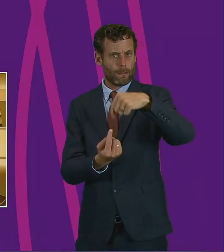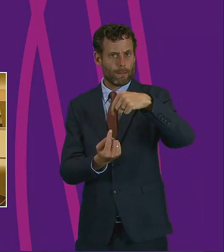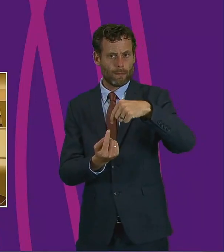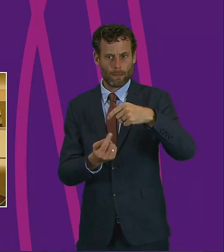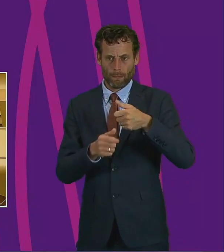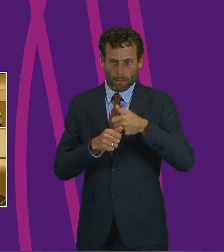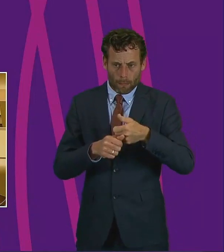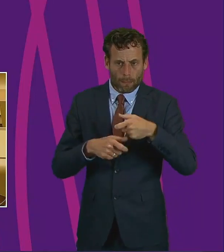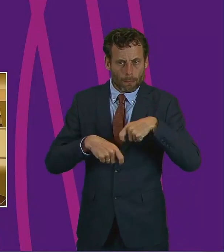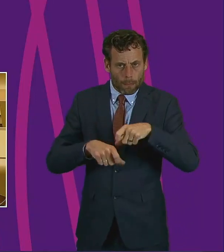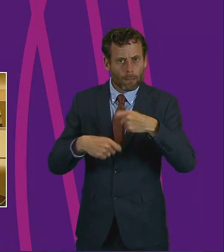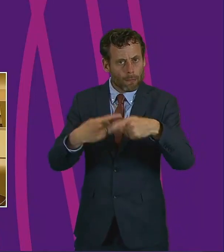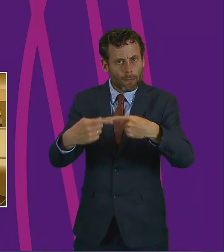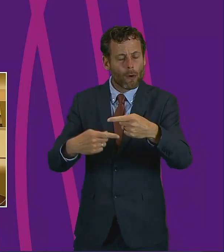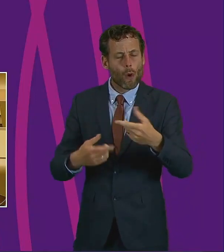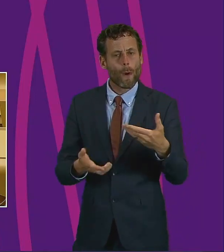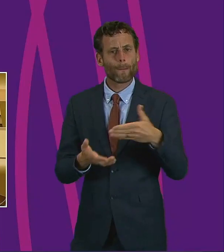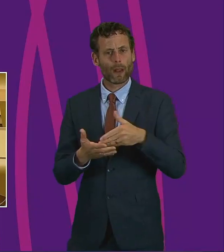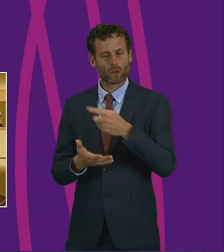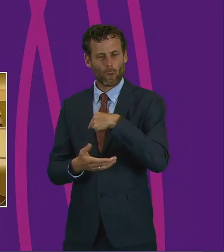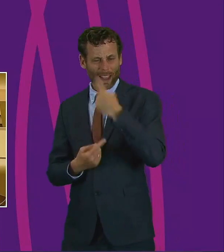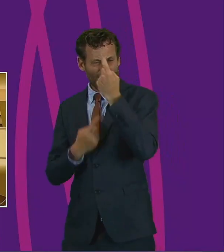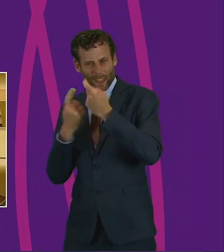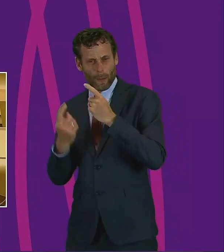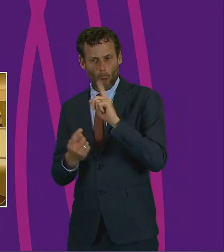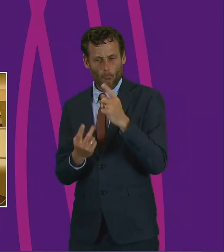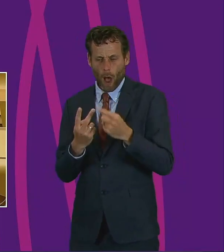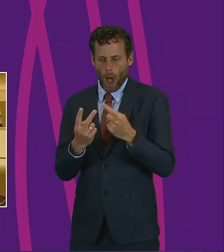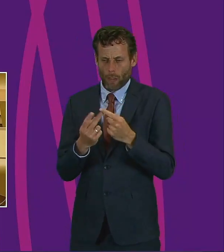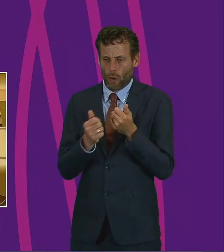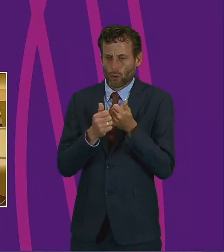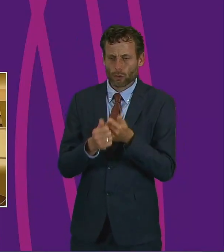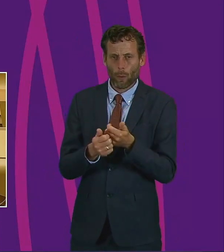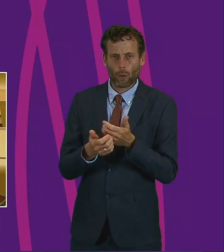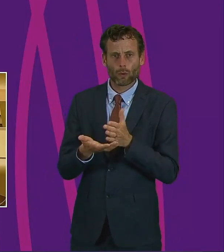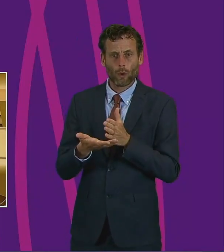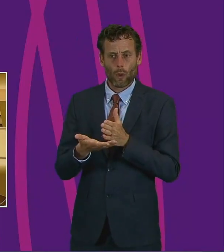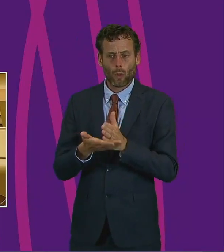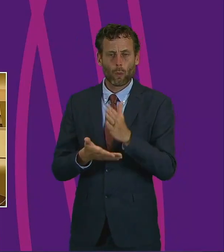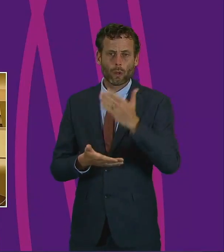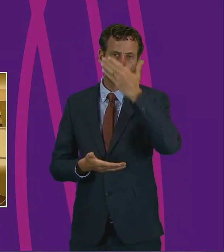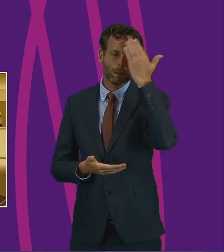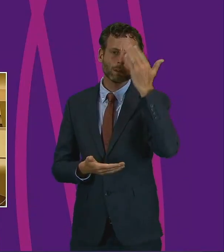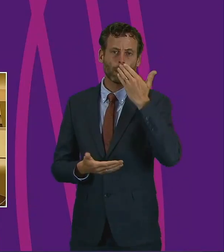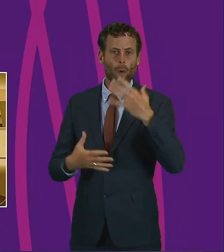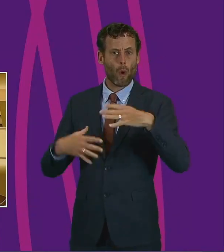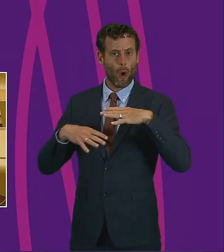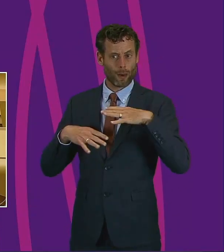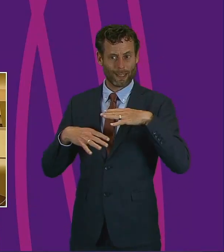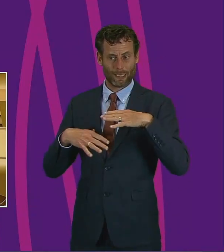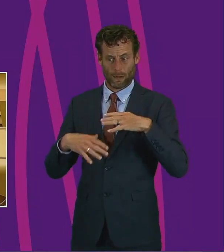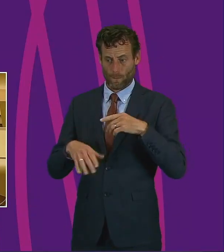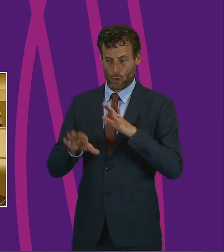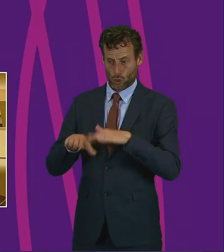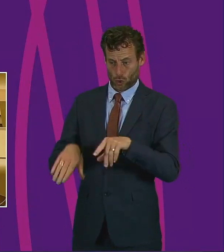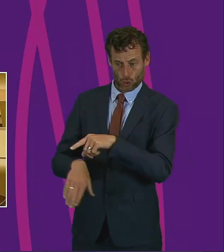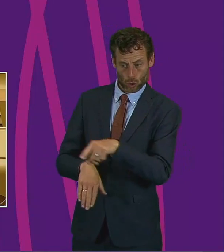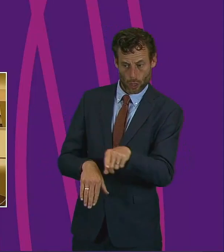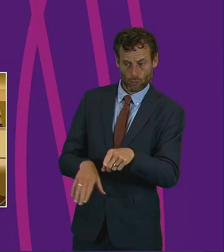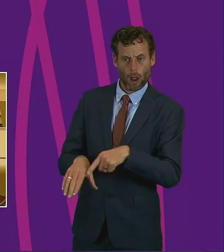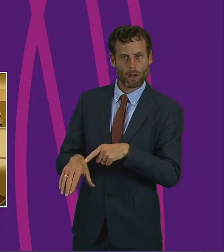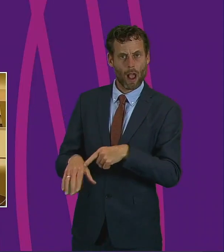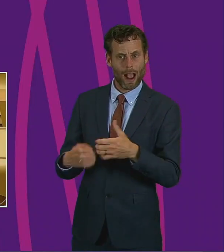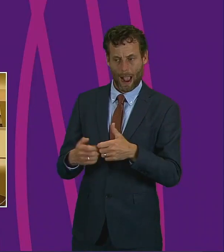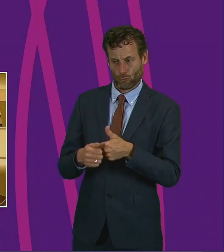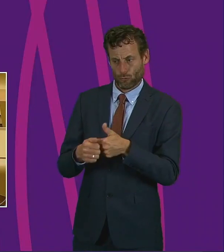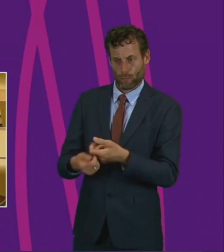And we are also actively considering what support for summer holidays will look like for children and young people as we move